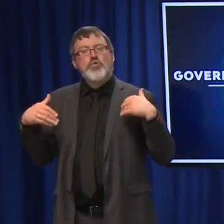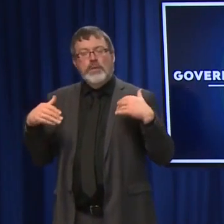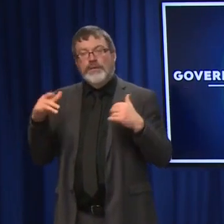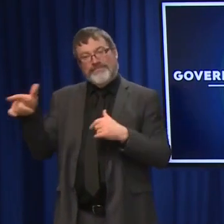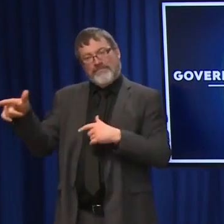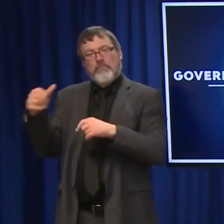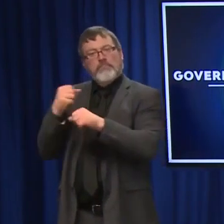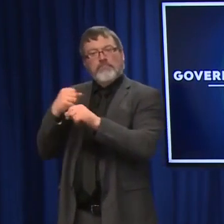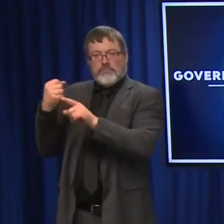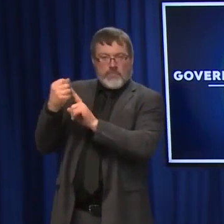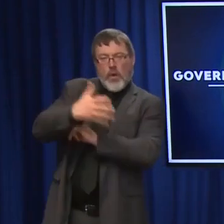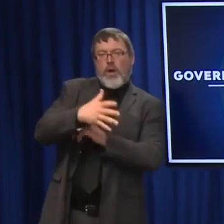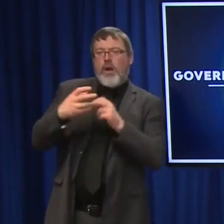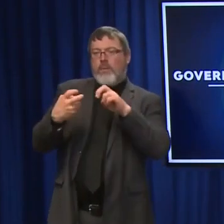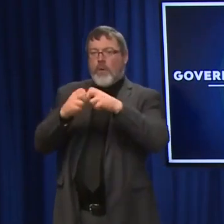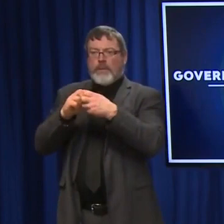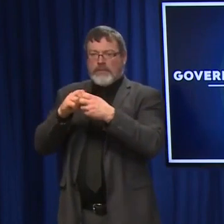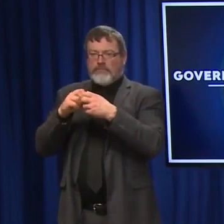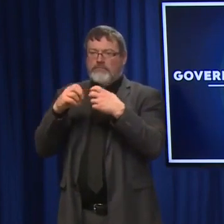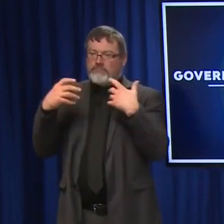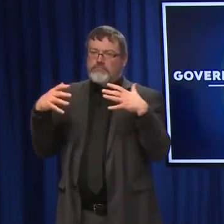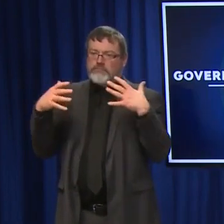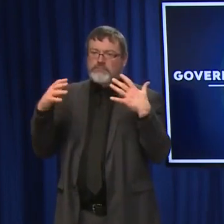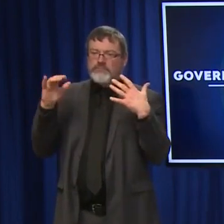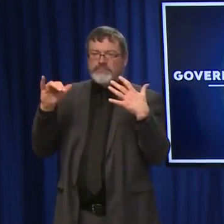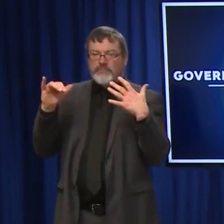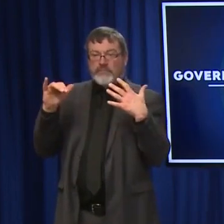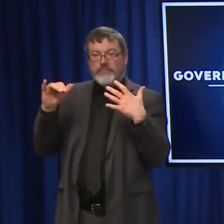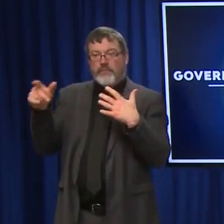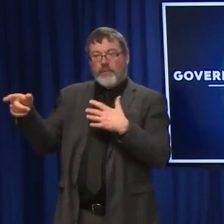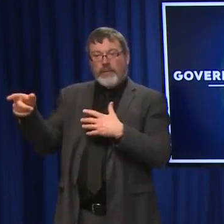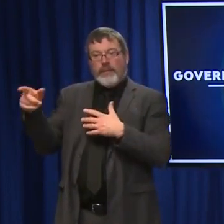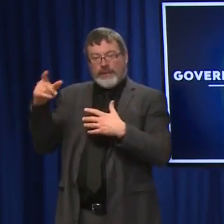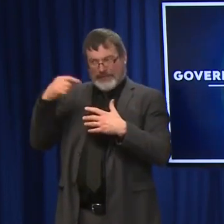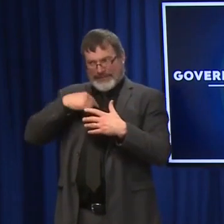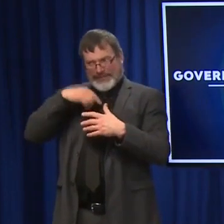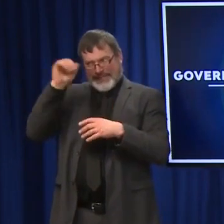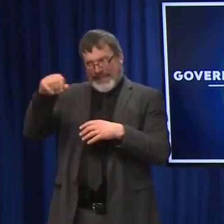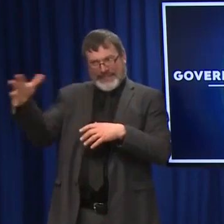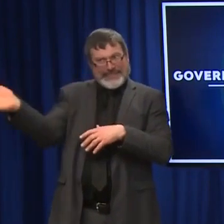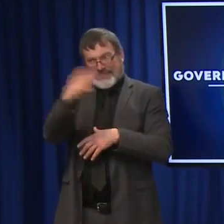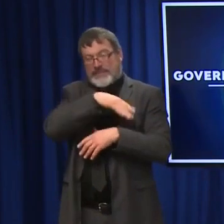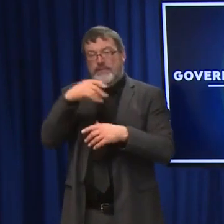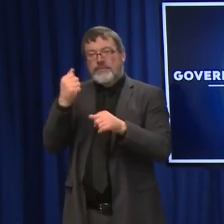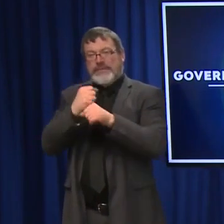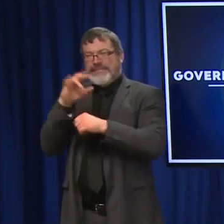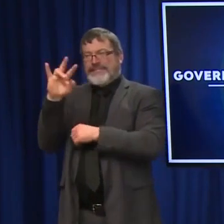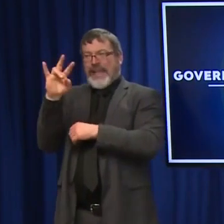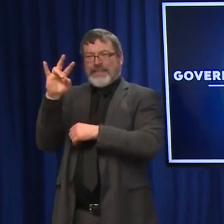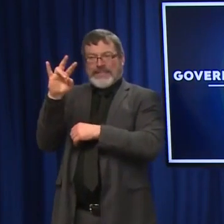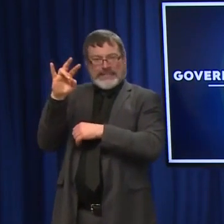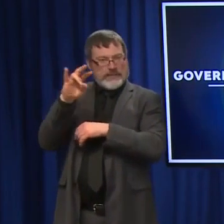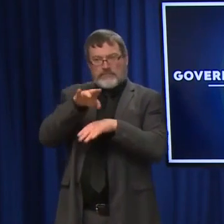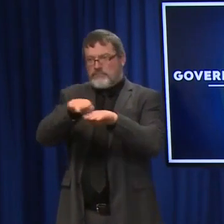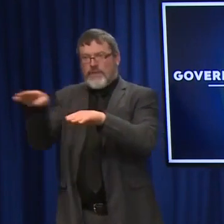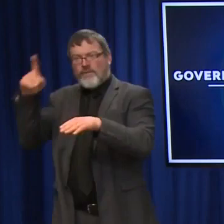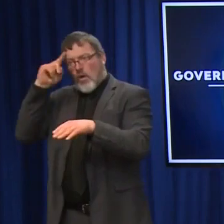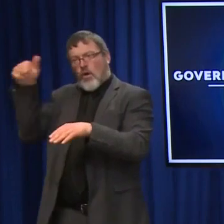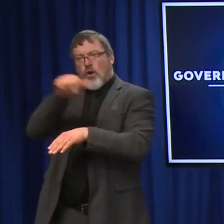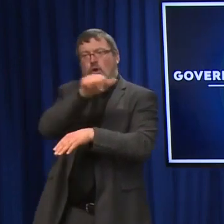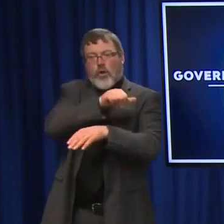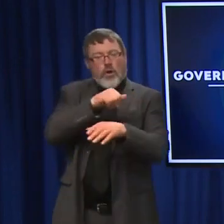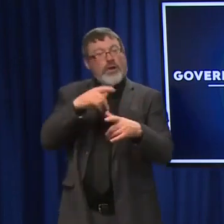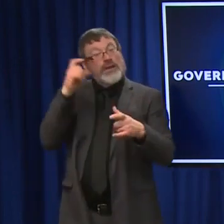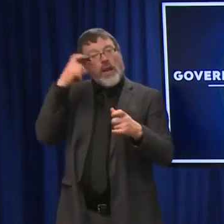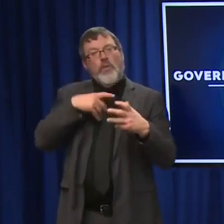COVID-taken bed, it creates more of an exponential problem for the system as a whole, which is why throughput is so important. We don't want